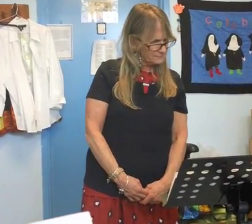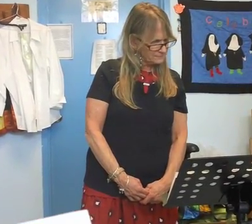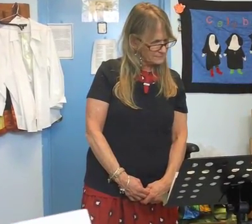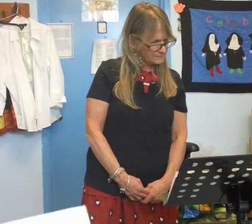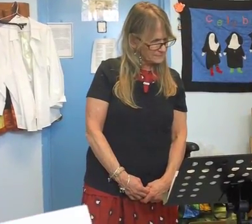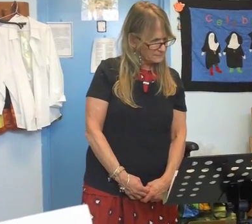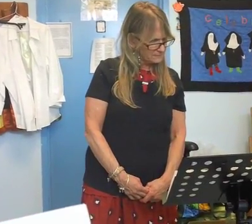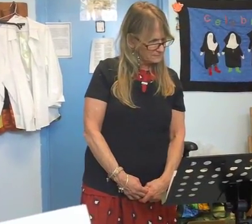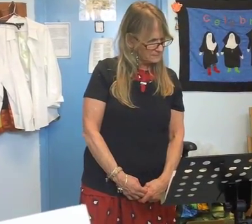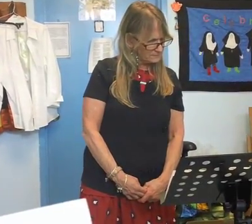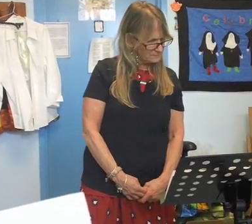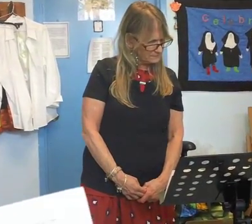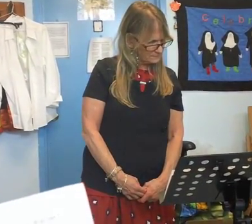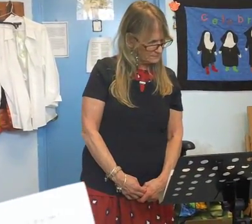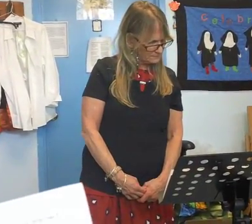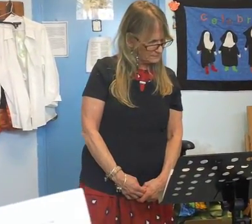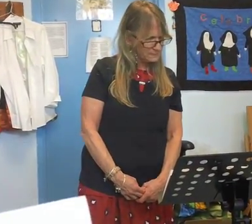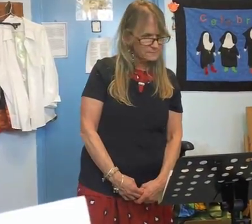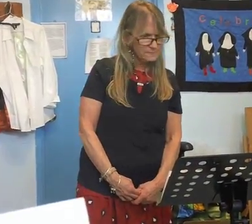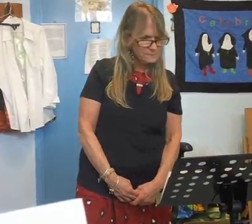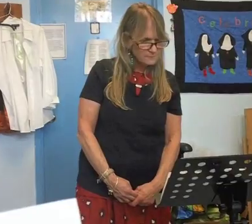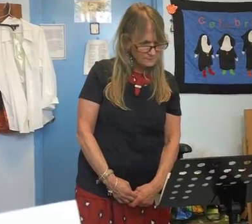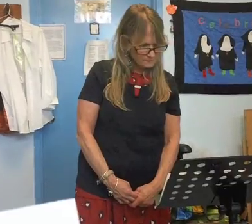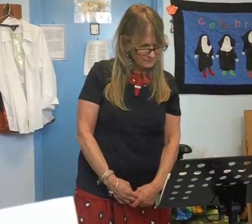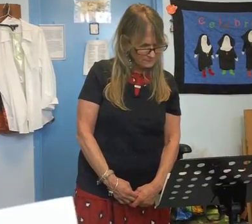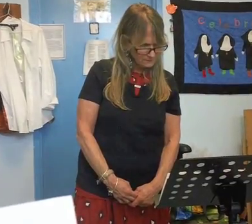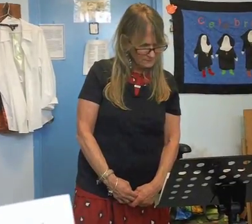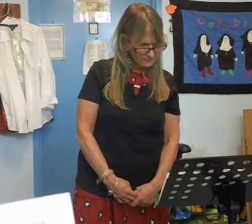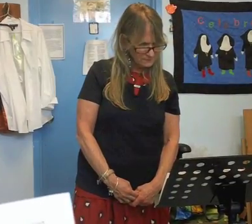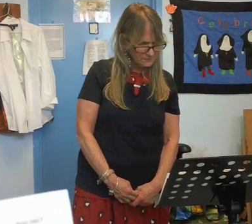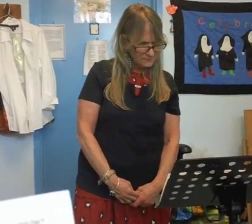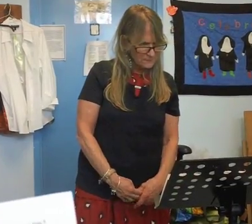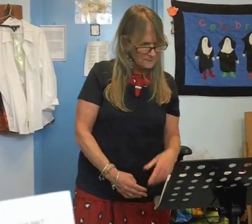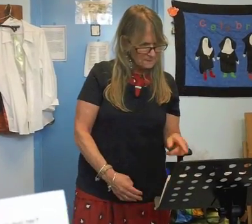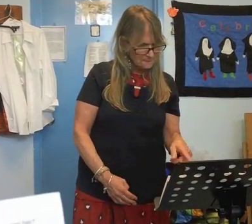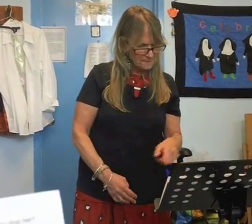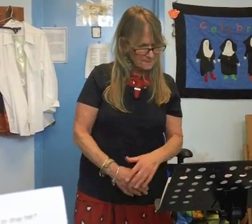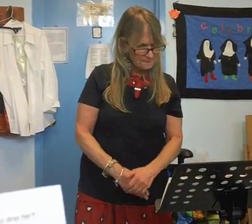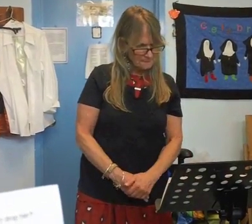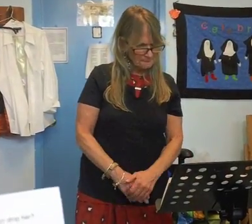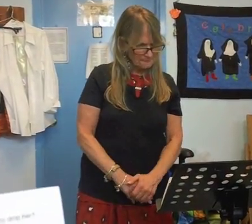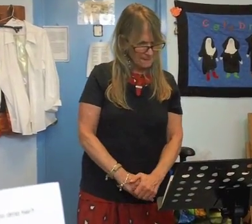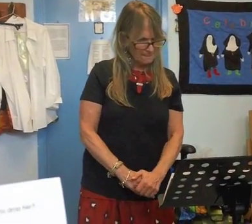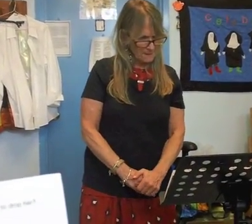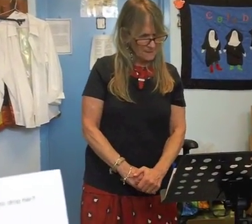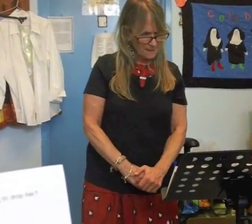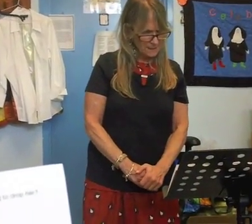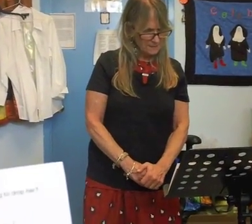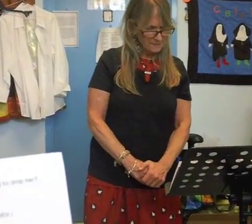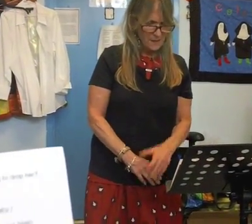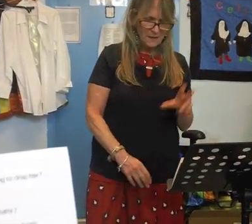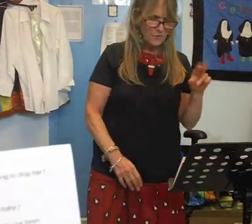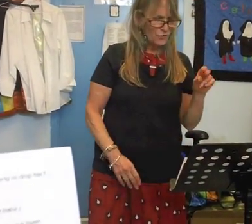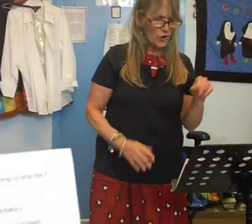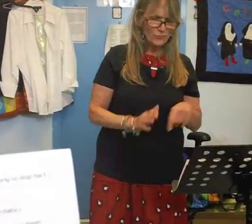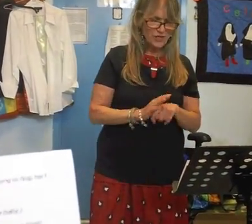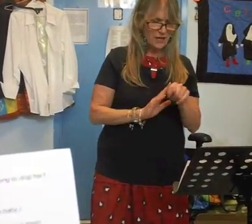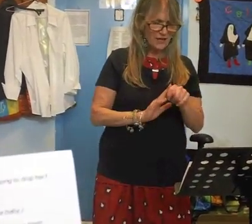and we're gonna go to the bar nope we're gonna go over to the next page after Tuck says baby deaf no Tuck